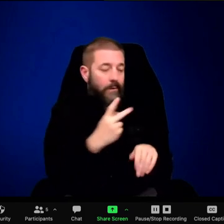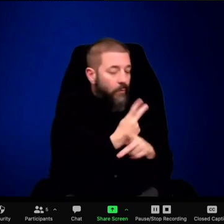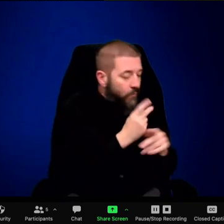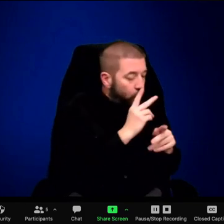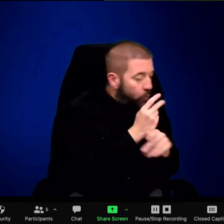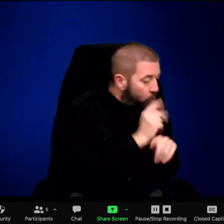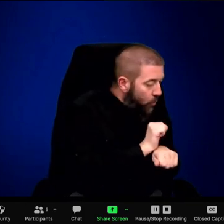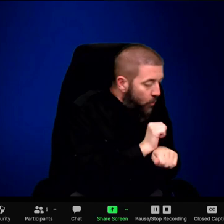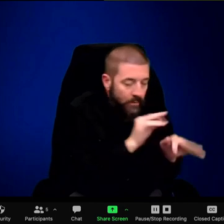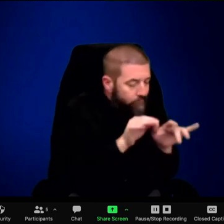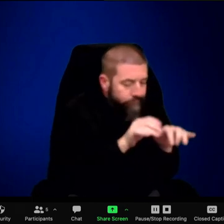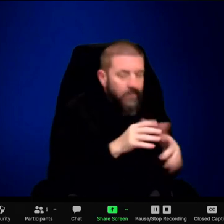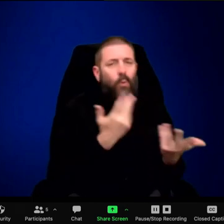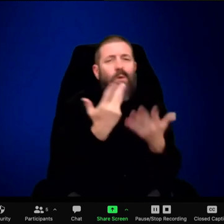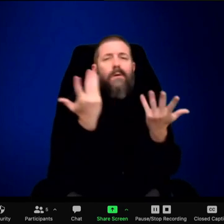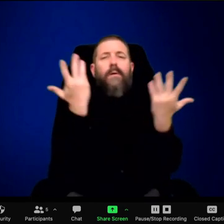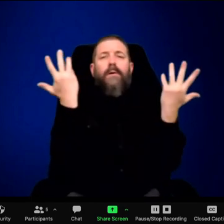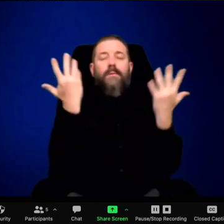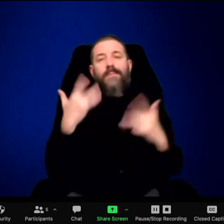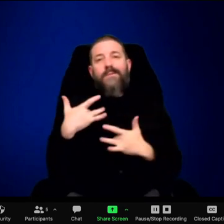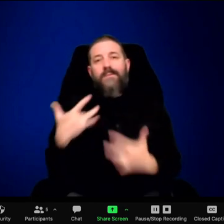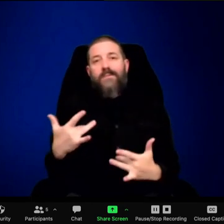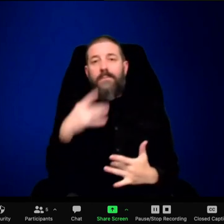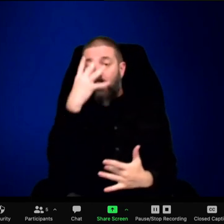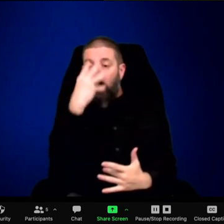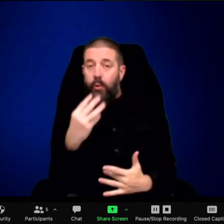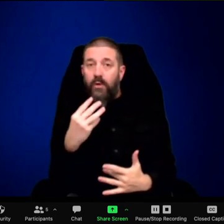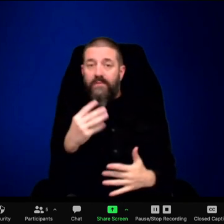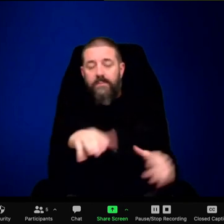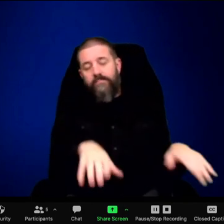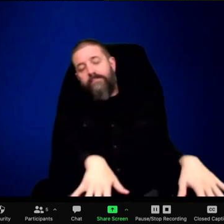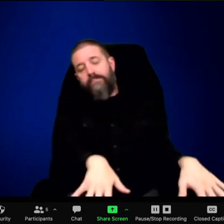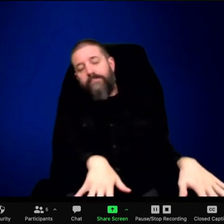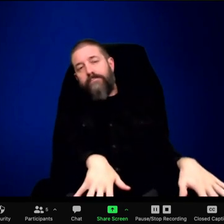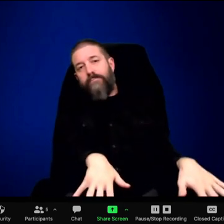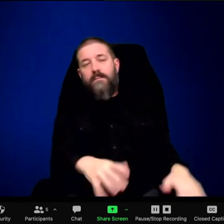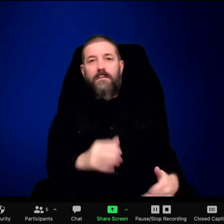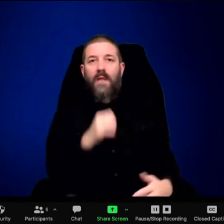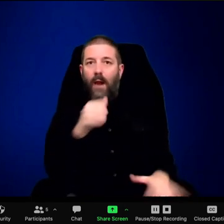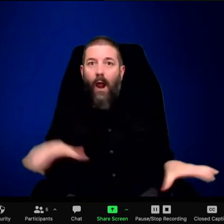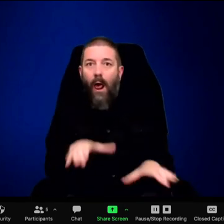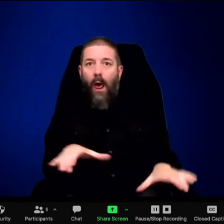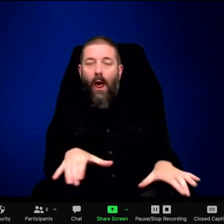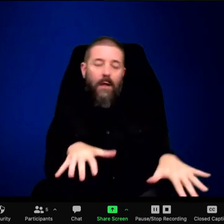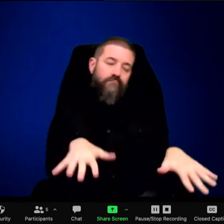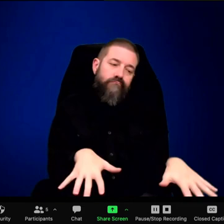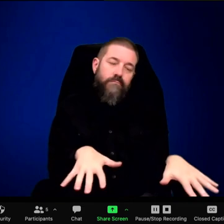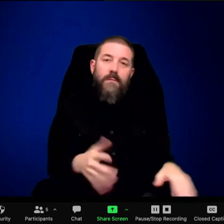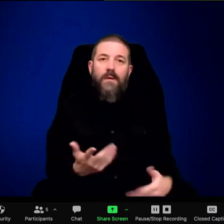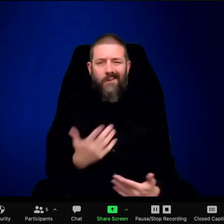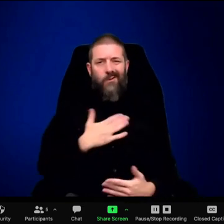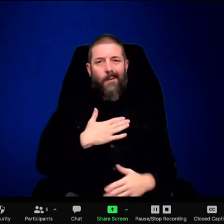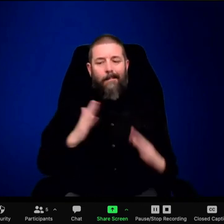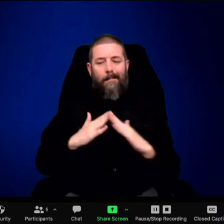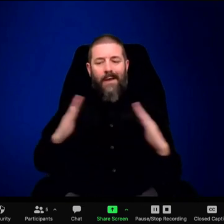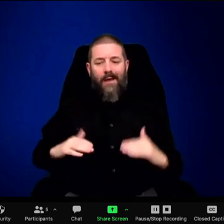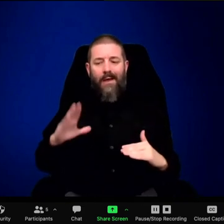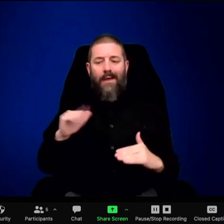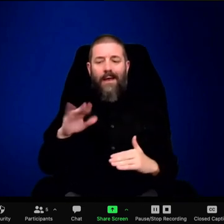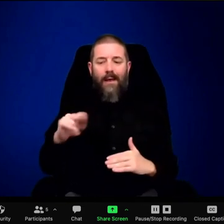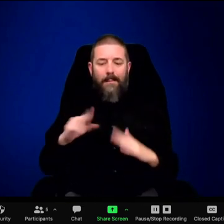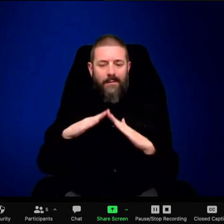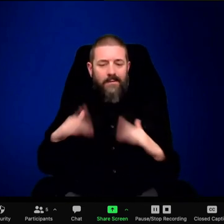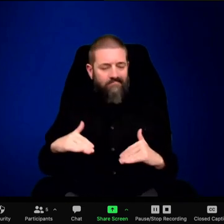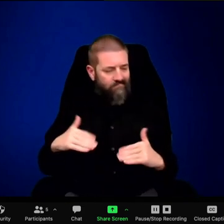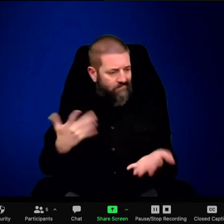with what, which was my normal pattern. Where I'd wake up early, go out for the morning session of studying the